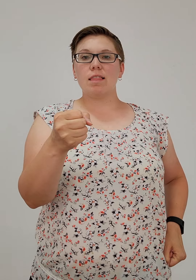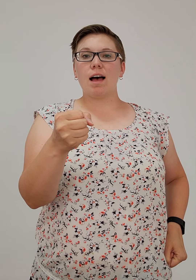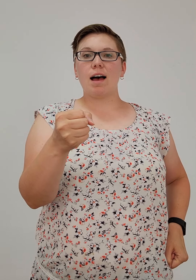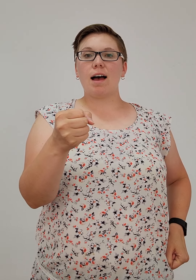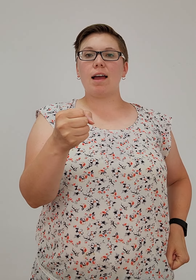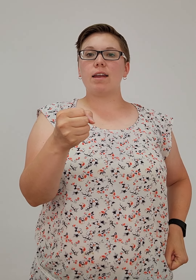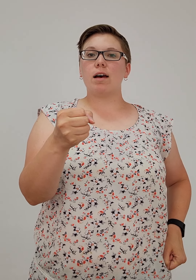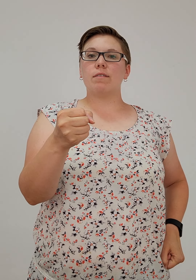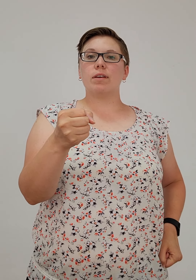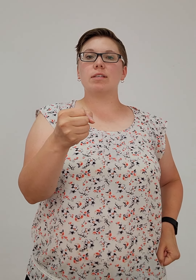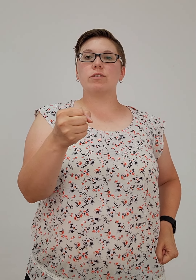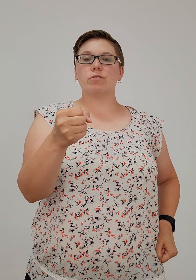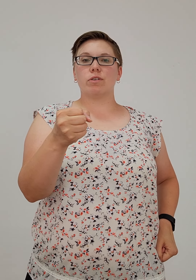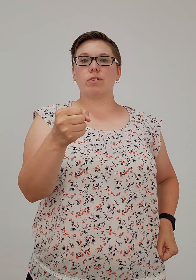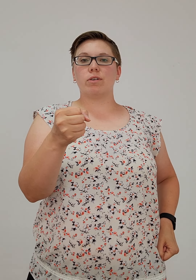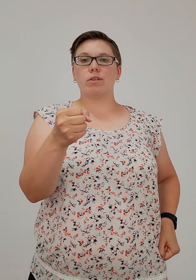light of His truth.